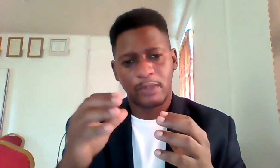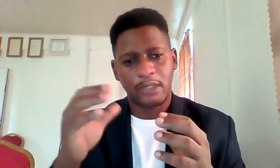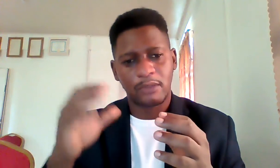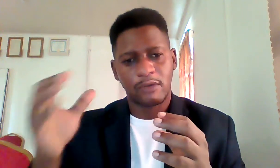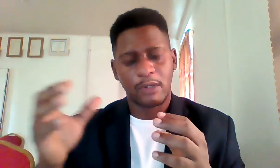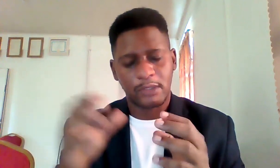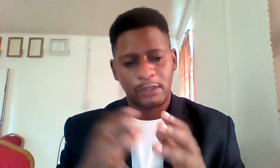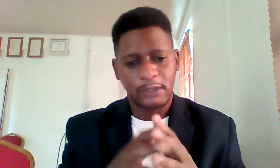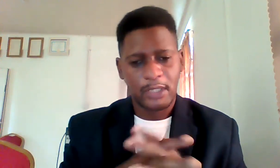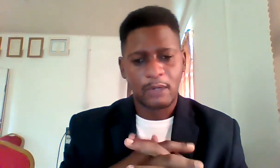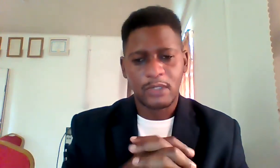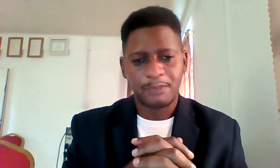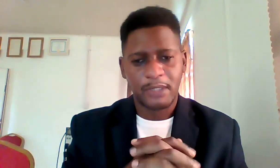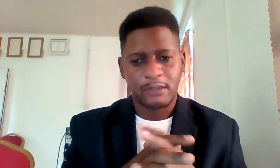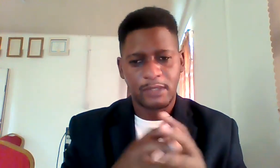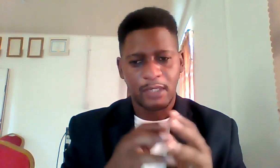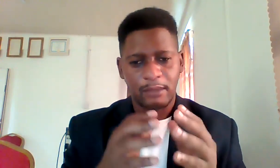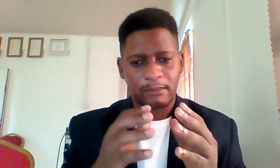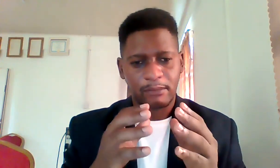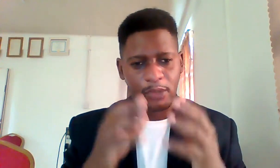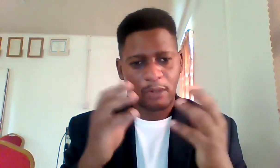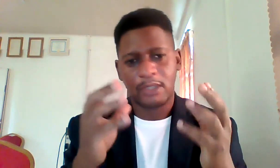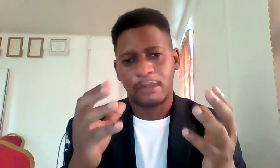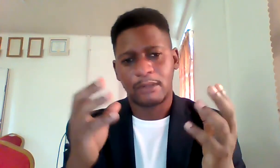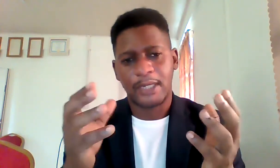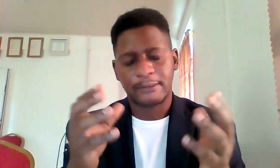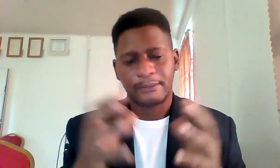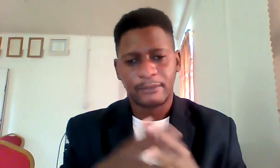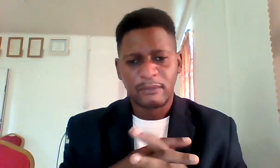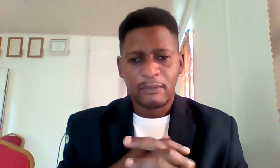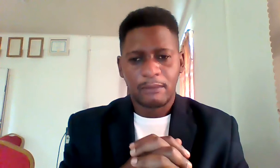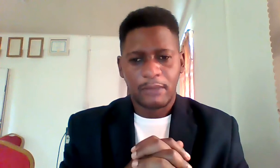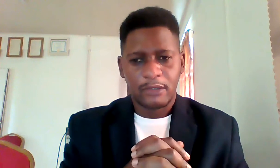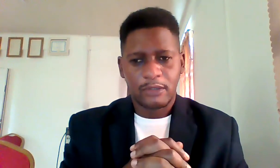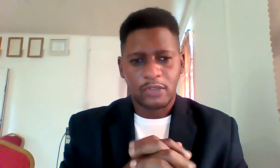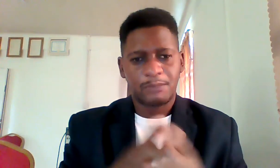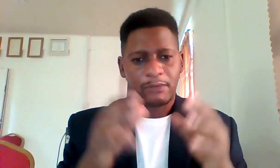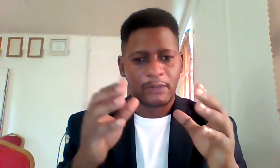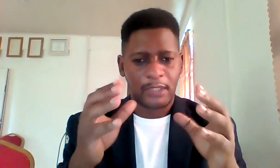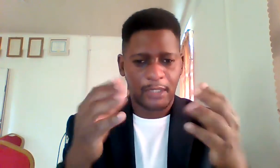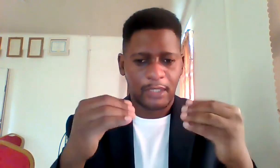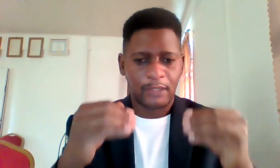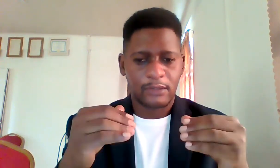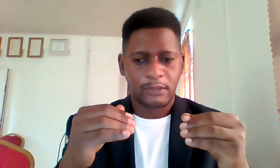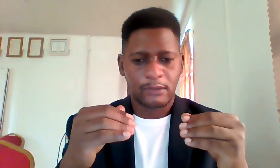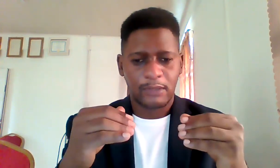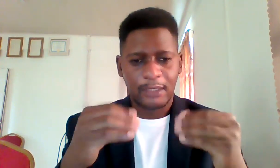breakdown structure today i want to spend some time talking about that but just before i get into any